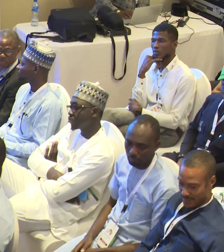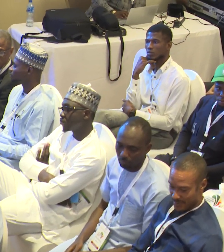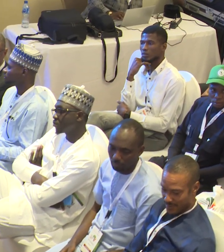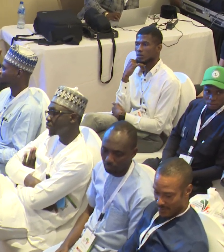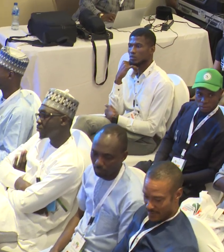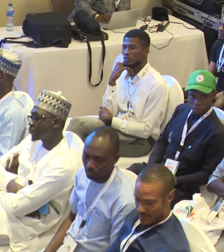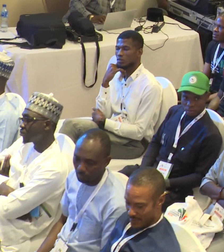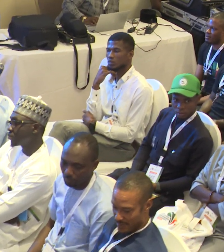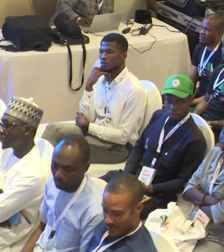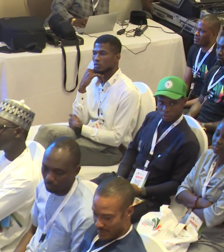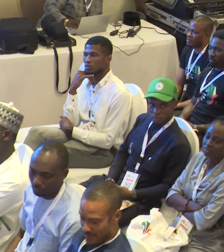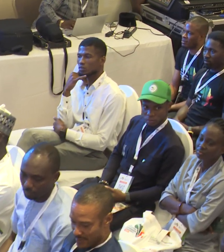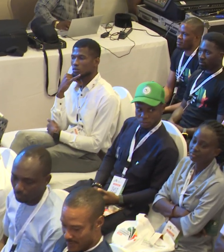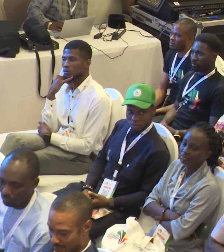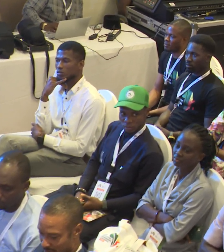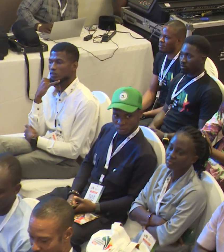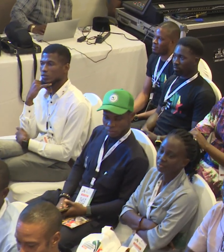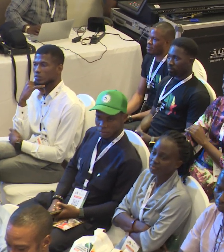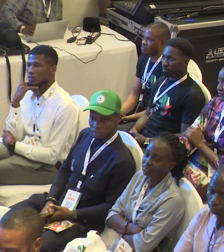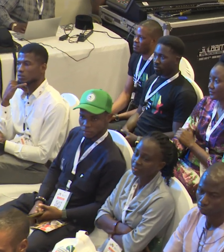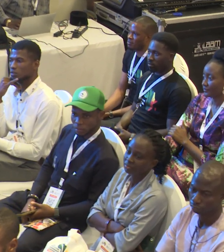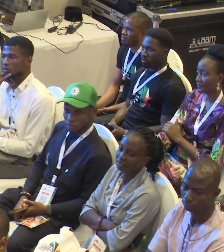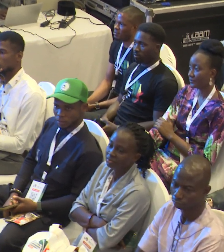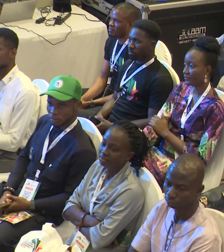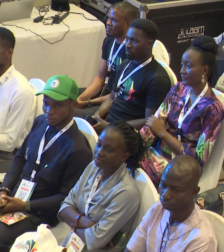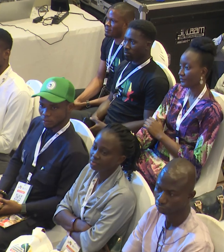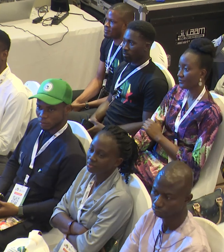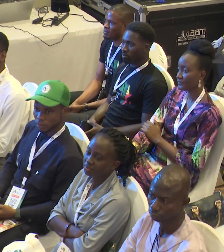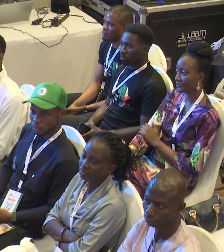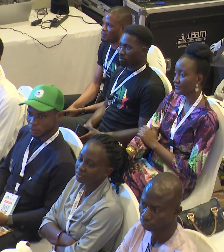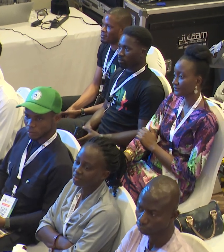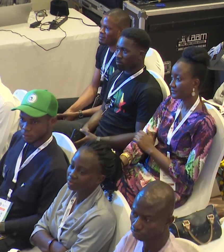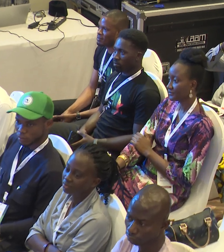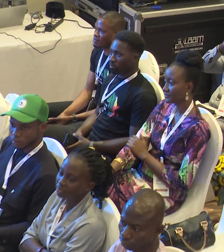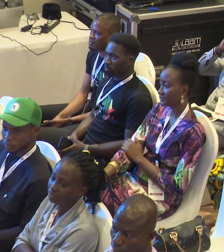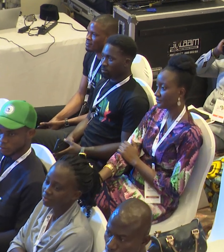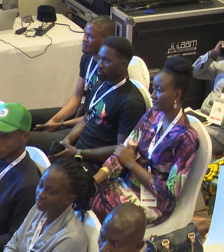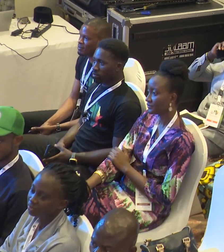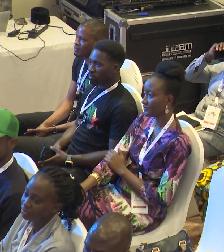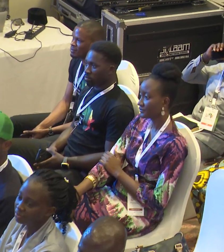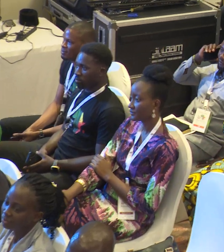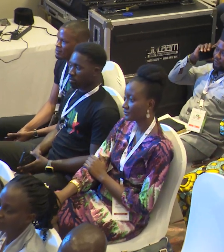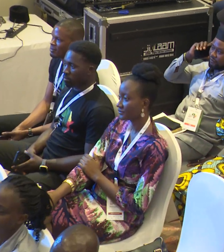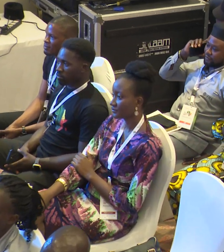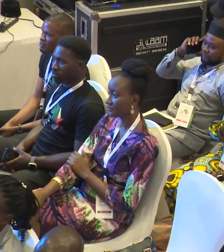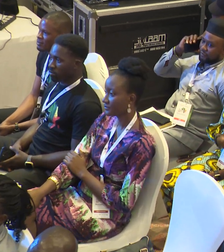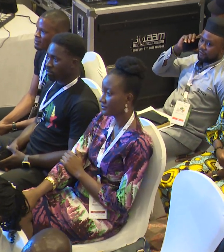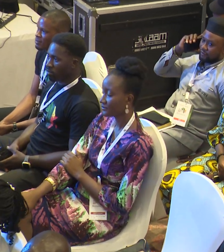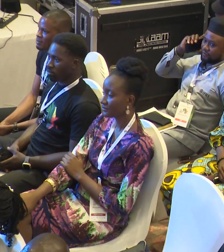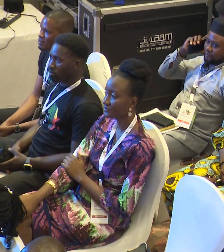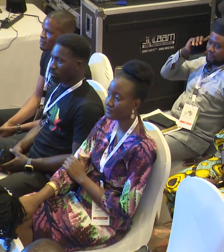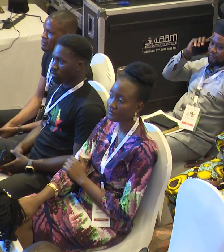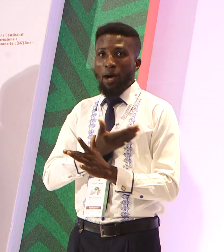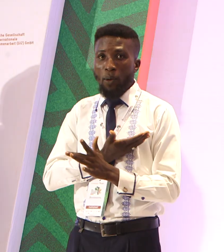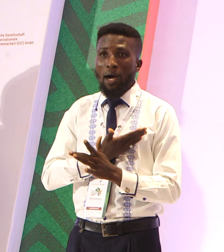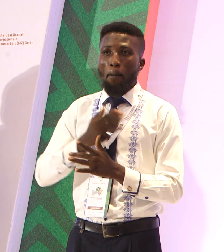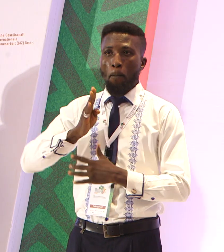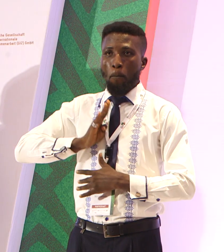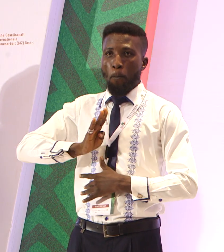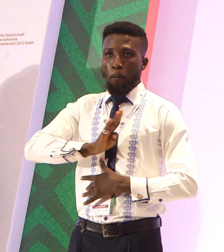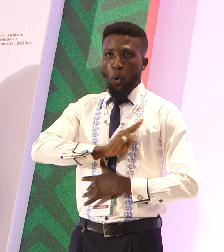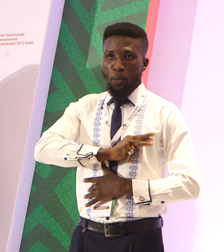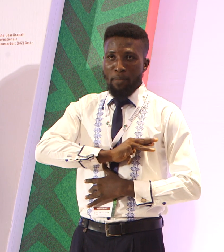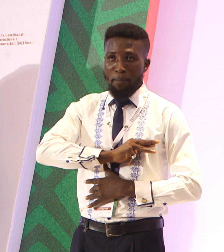Finally, to all staff at Sahel Consulting and AFC, and our esteemed board members,